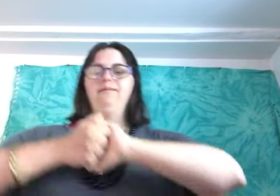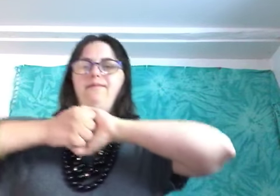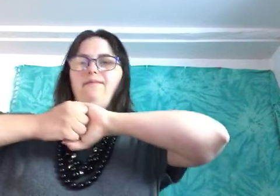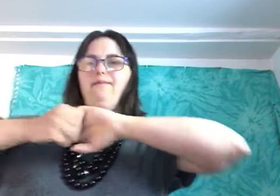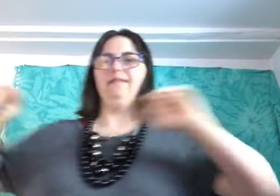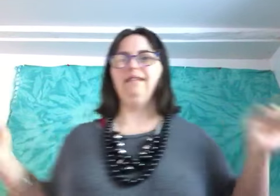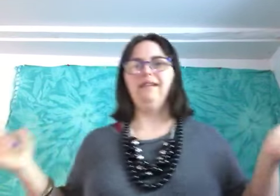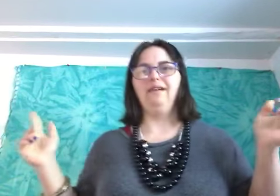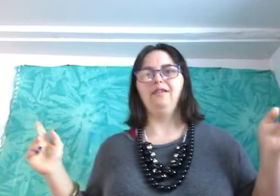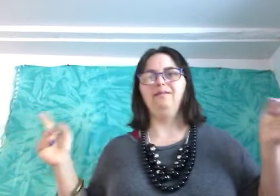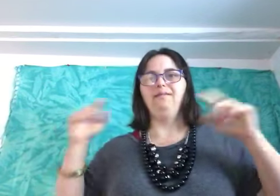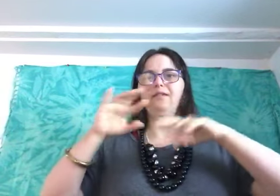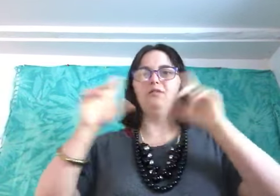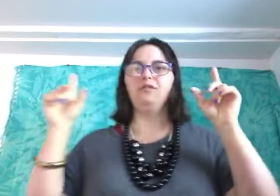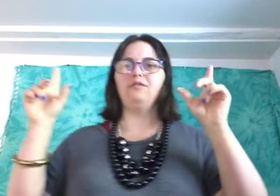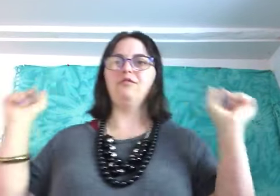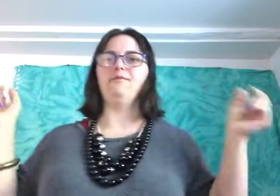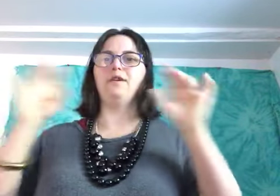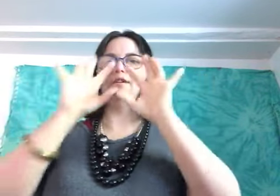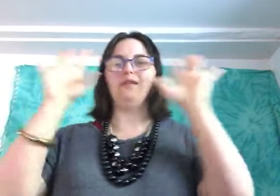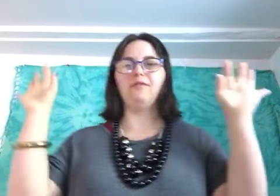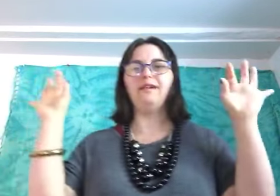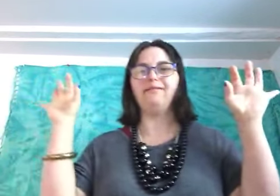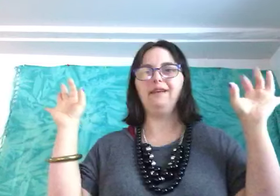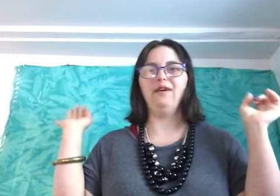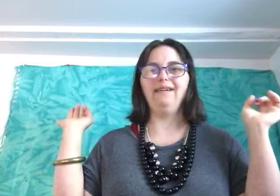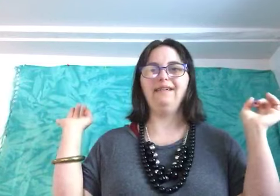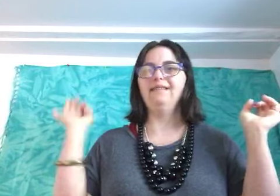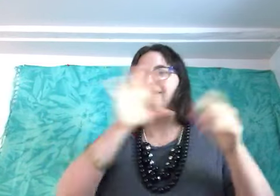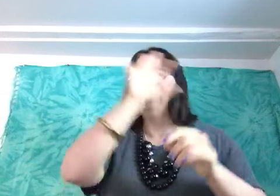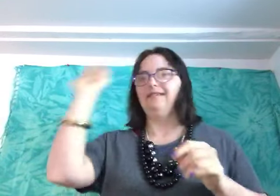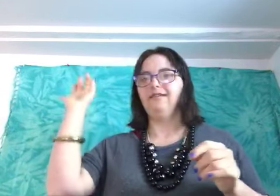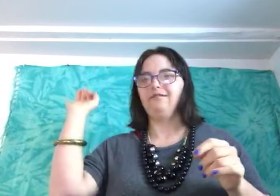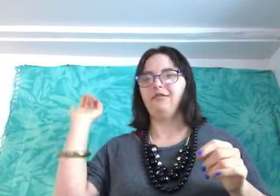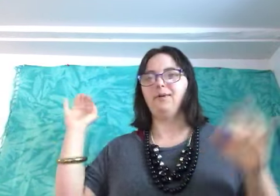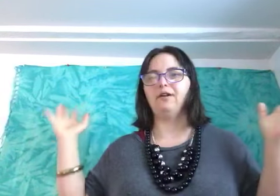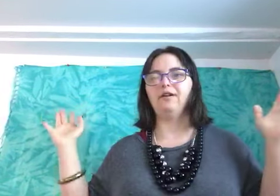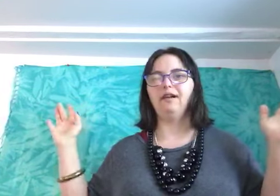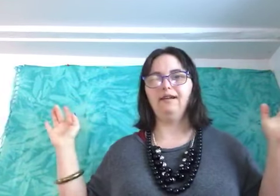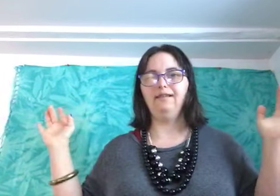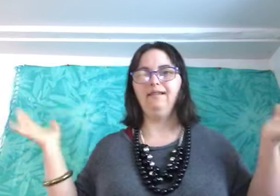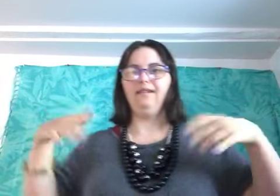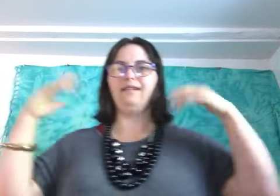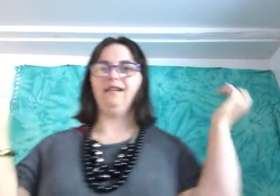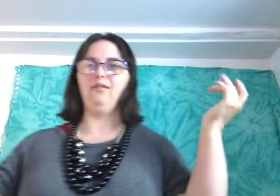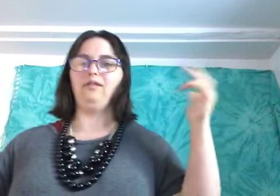um yeah you could go to the search bar and write a video idea on the search bar and it would